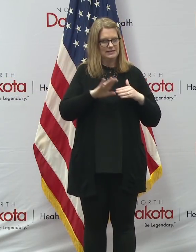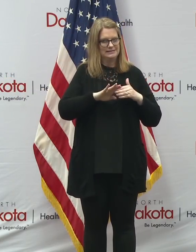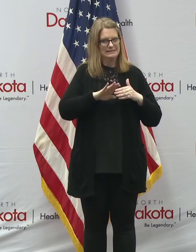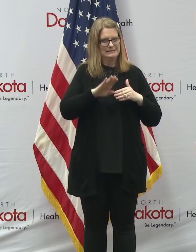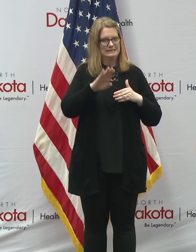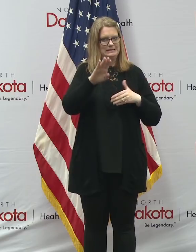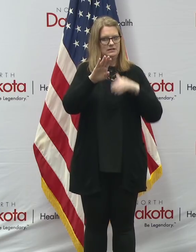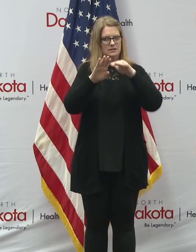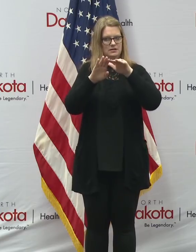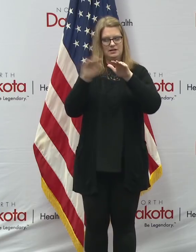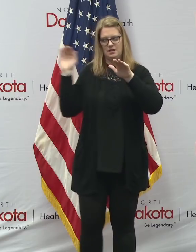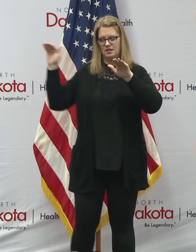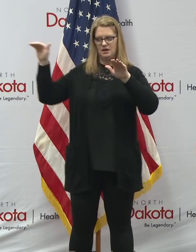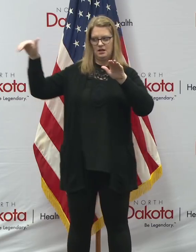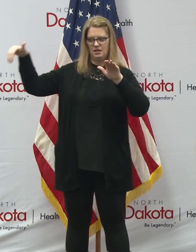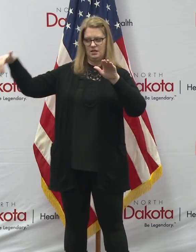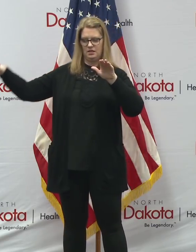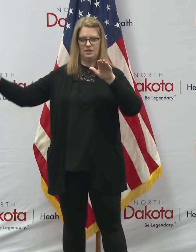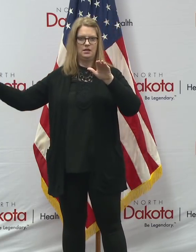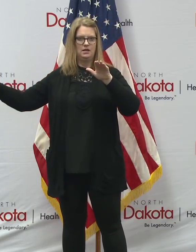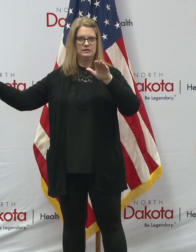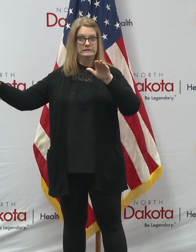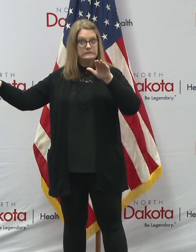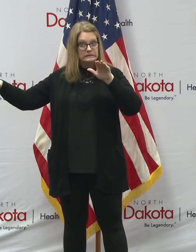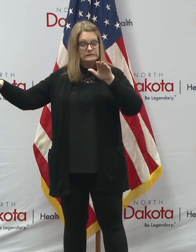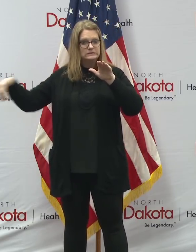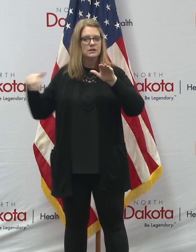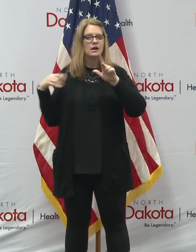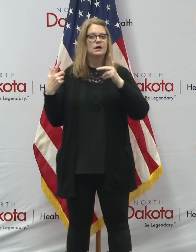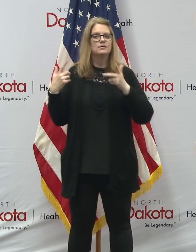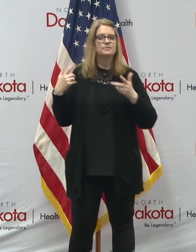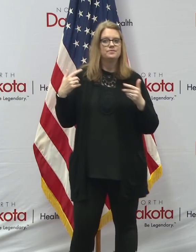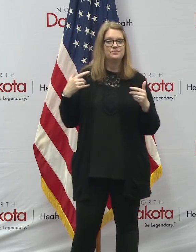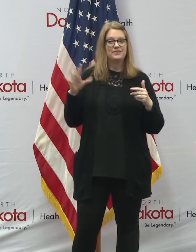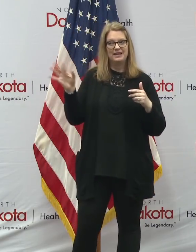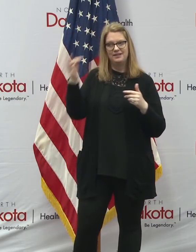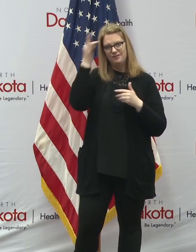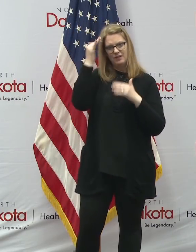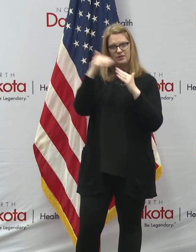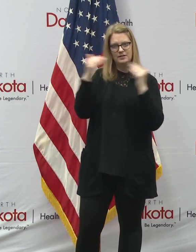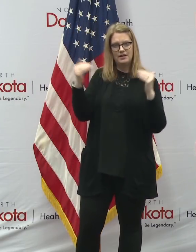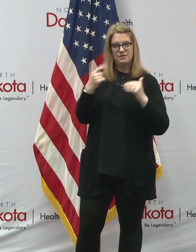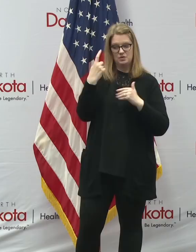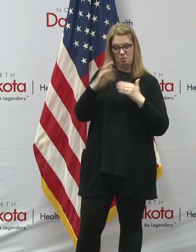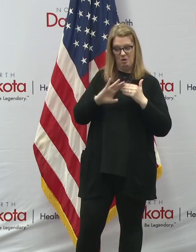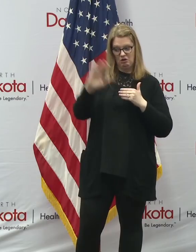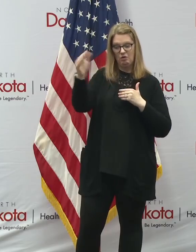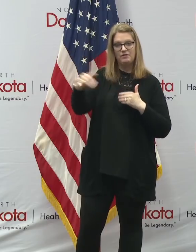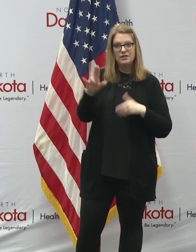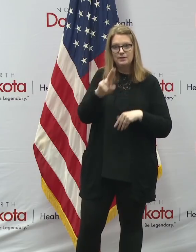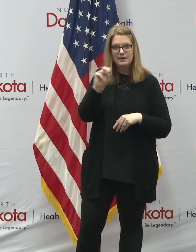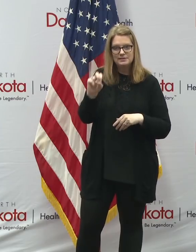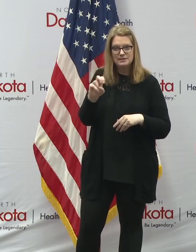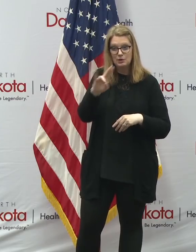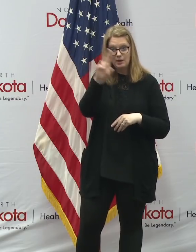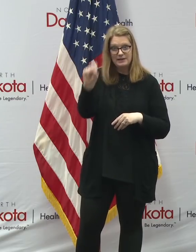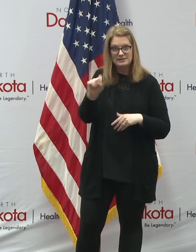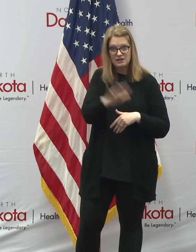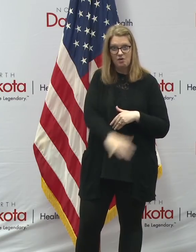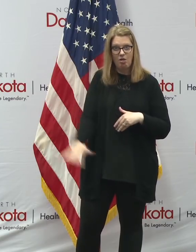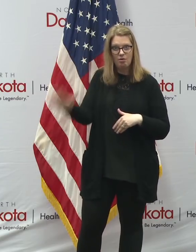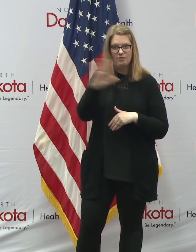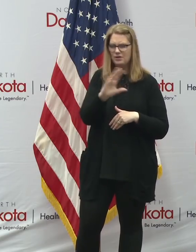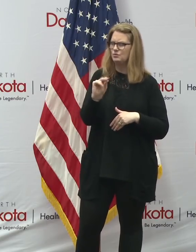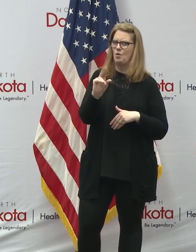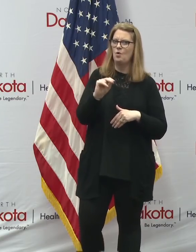declining. As it's been said many times at the federal level, there's not one curve for the United States. There's curves for each, you know, region or